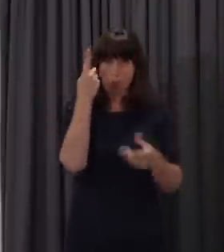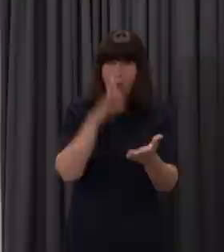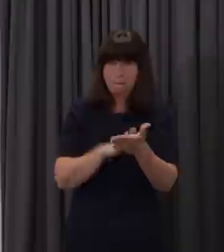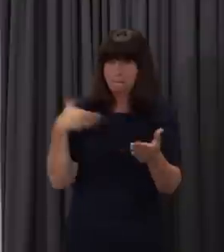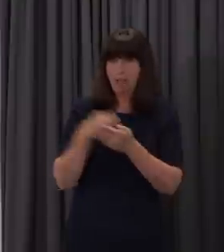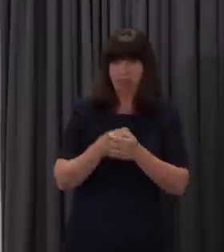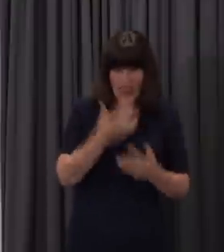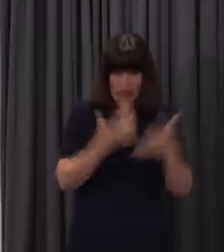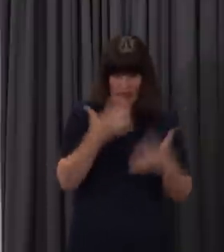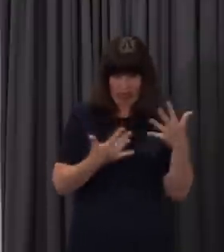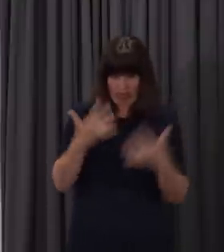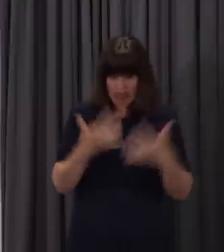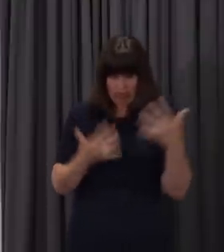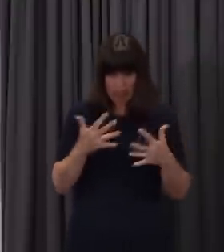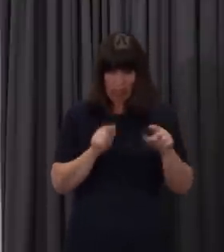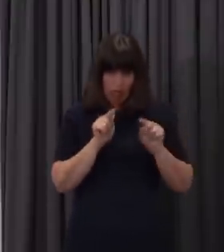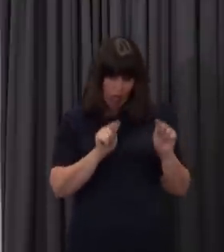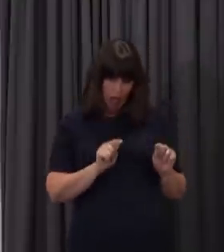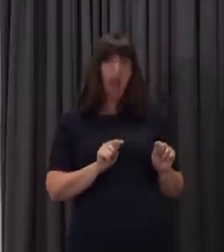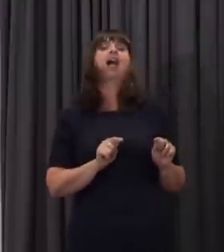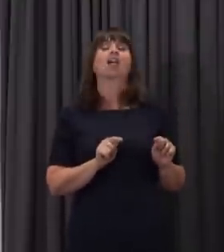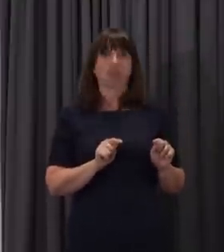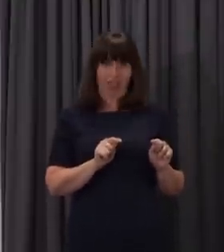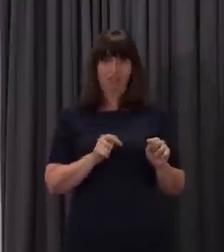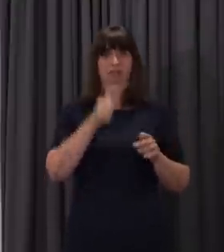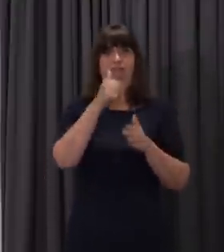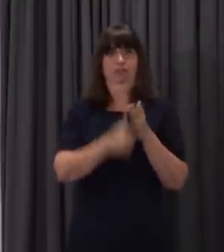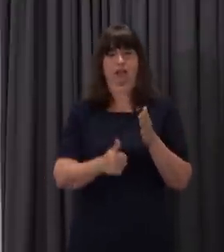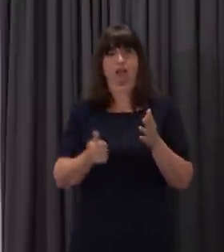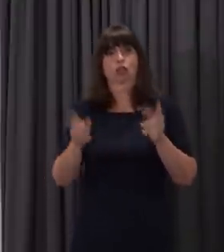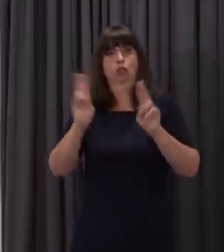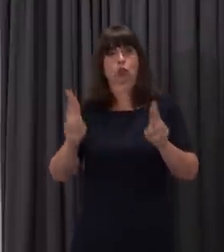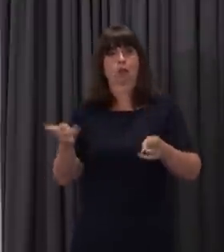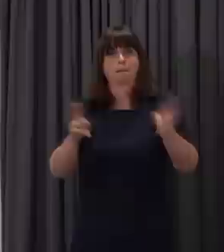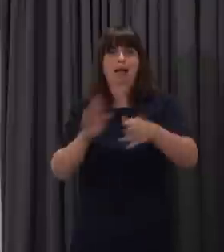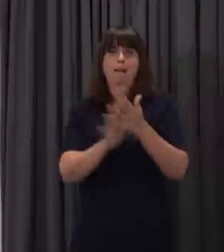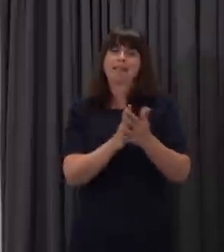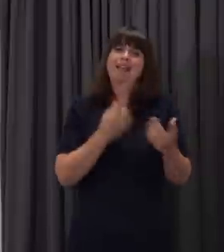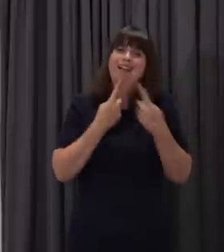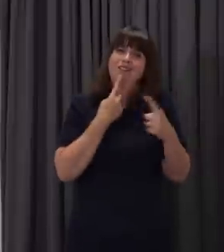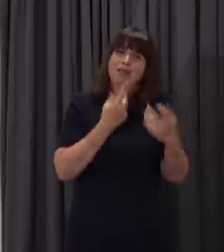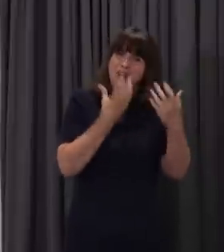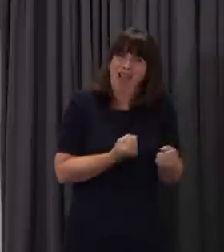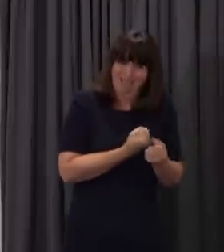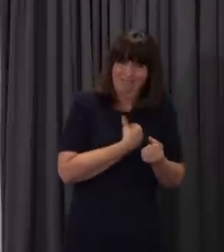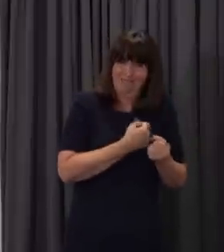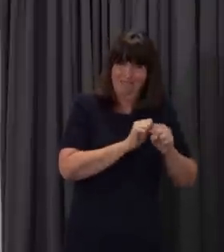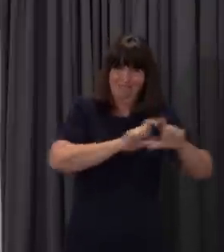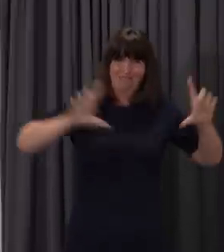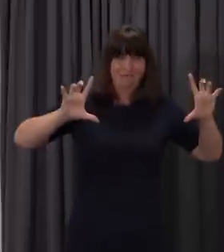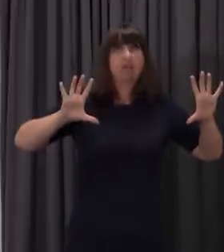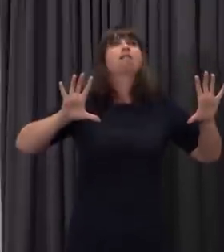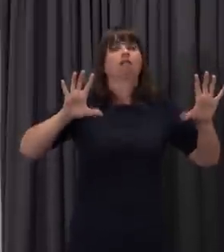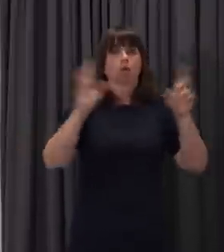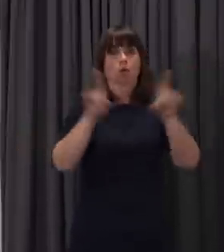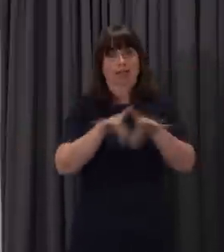of that system to prove itself before we're allowing parents and children to avail themselves of